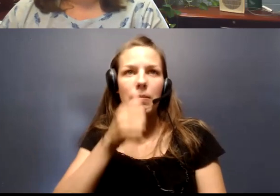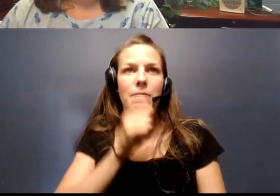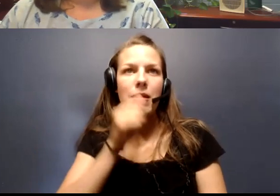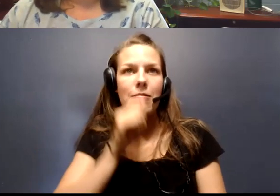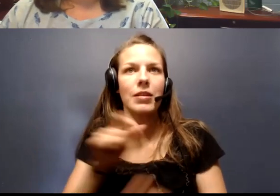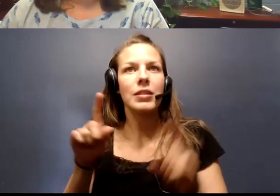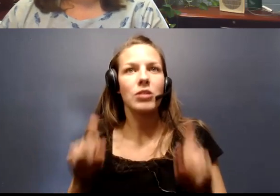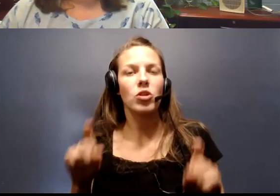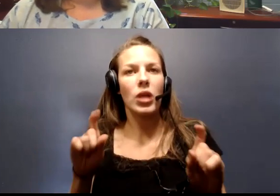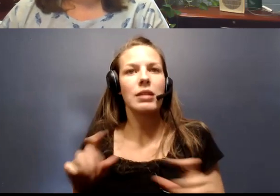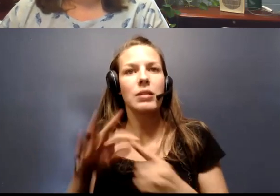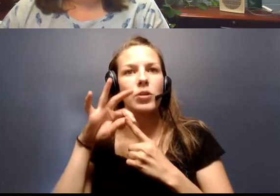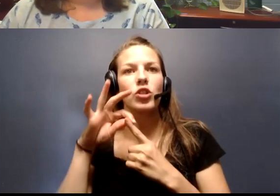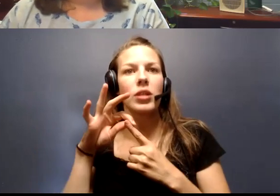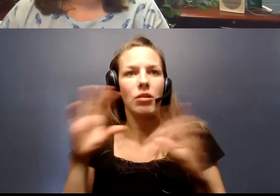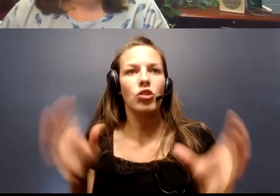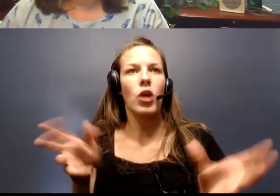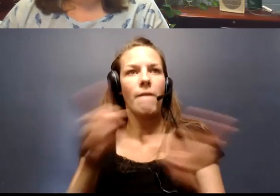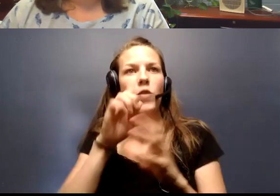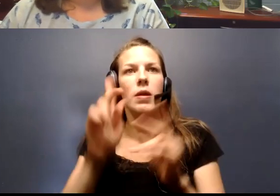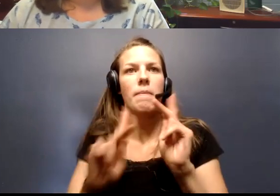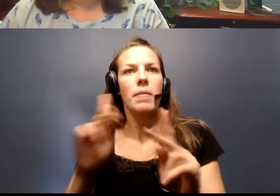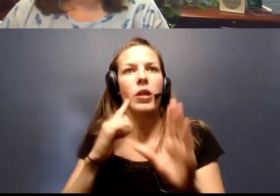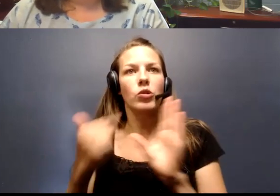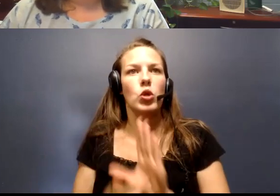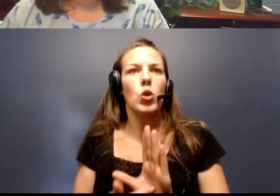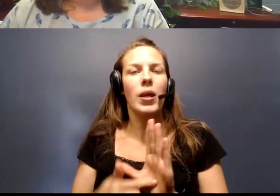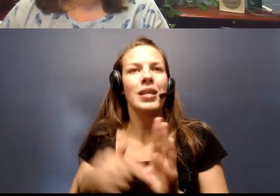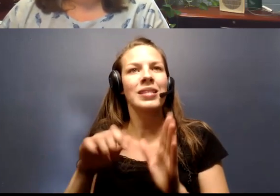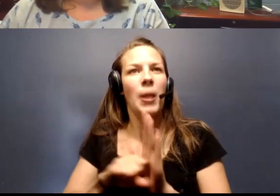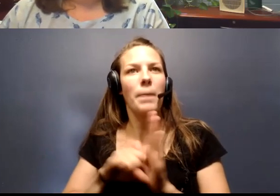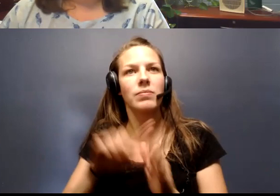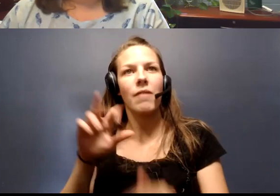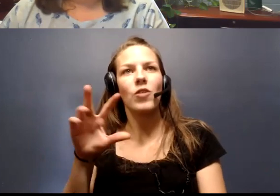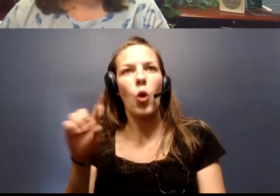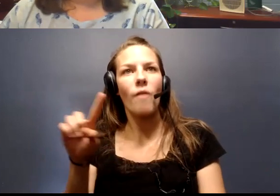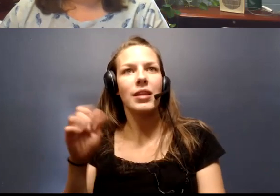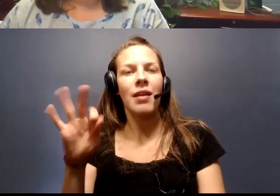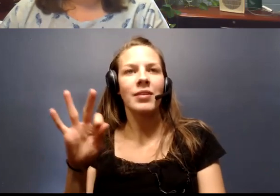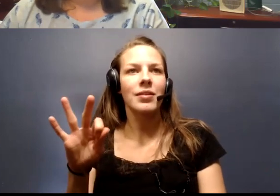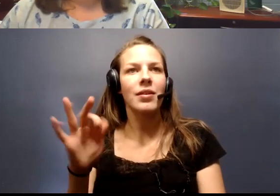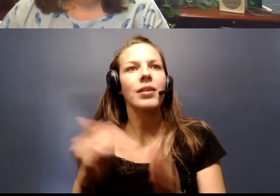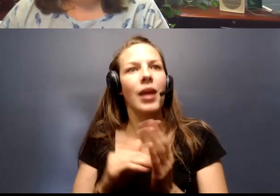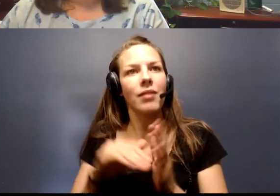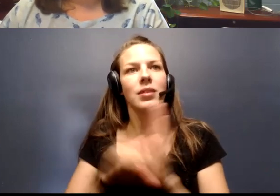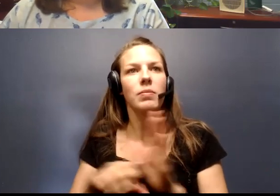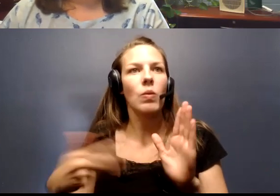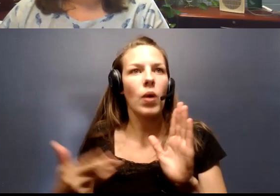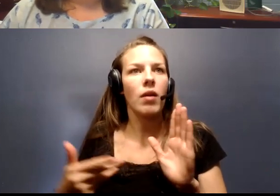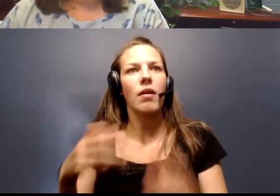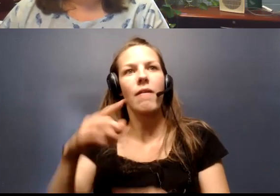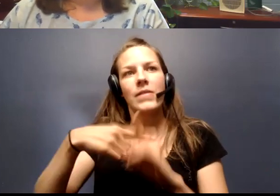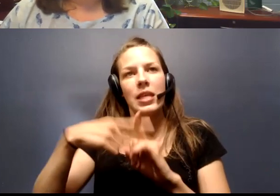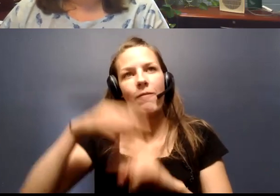Testing especially is encouraged for residents showing symptoms of COVID-19. And again, those symptoms are fever,